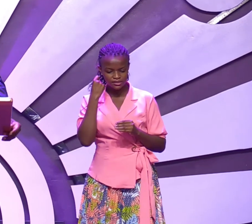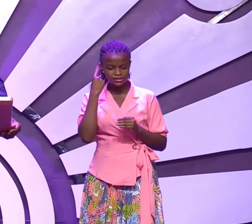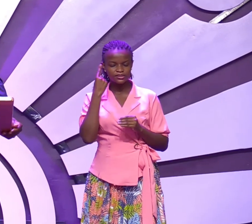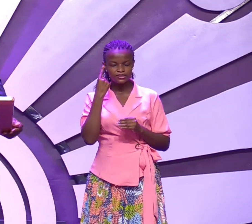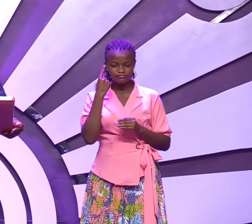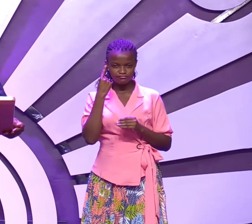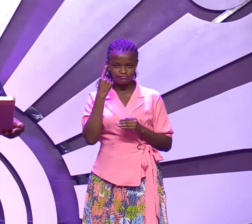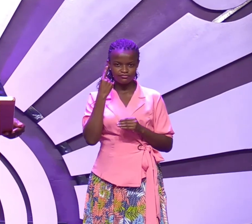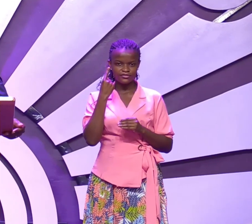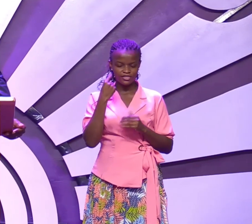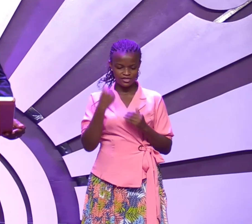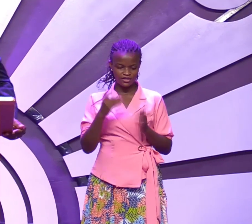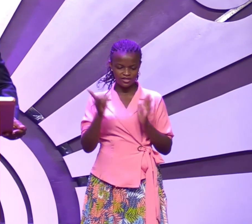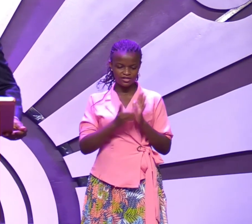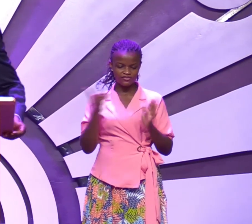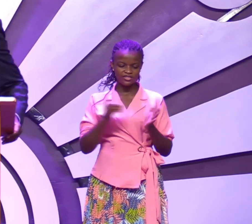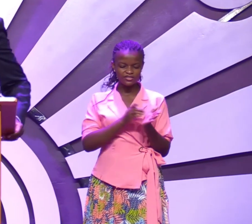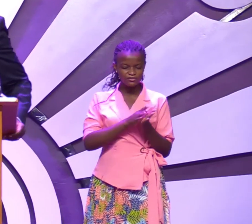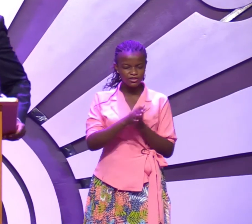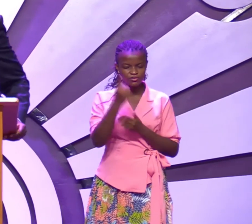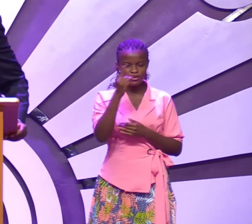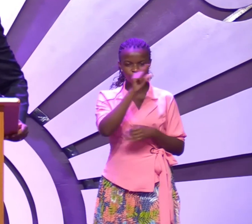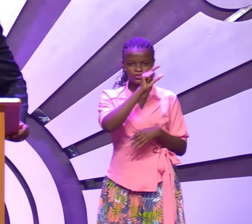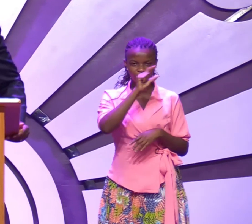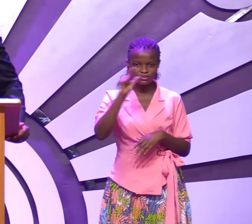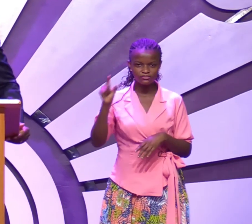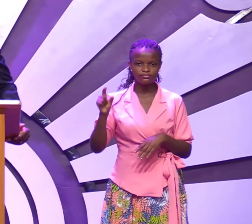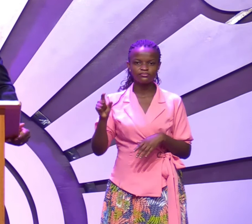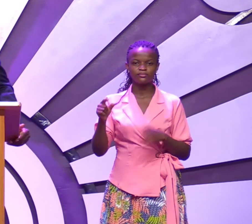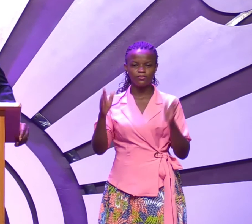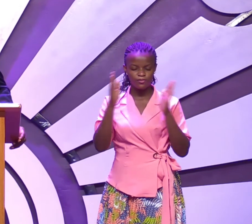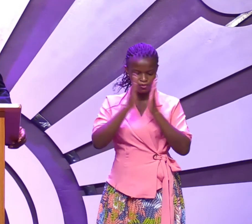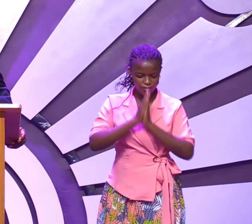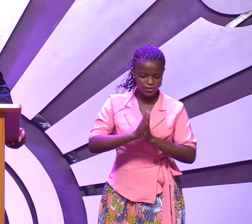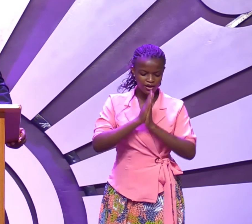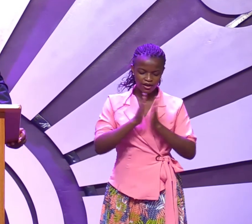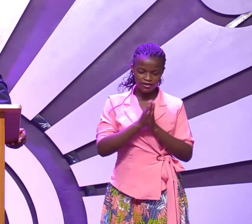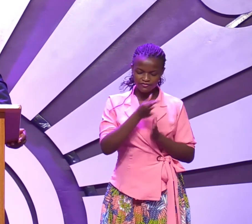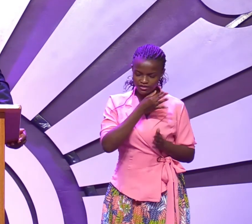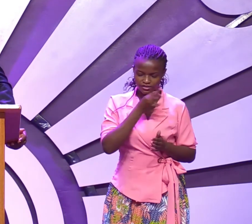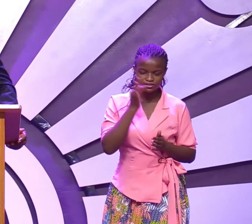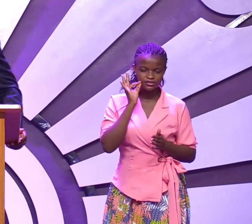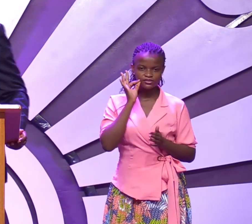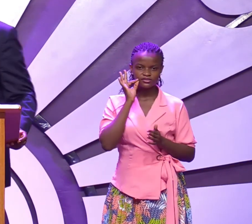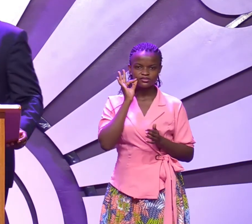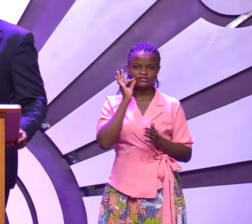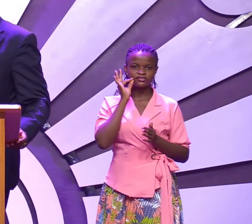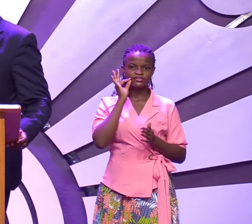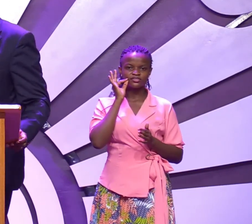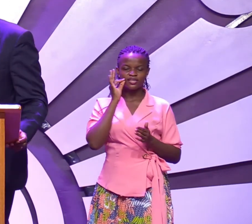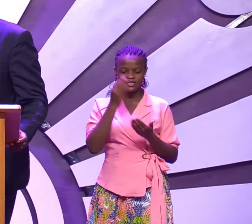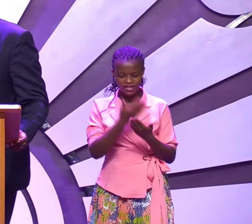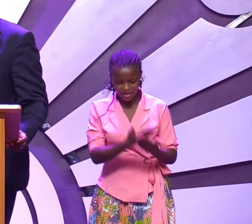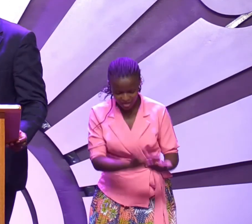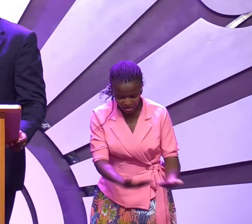and David spent a week praying and fasting he lay on the